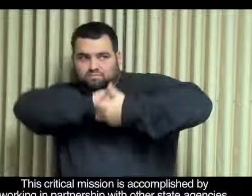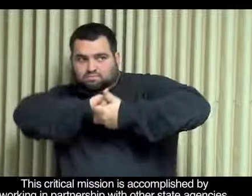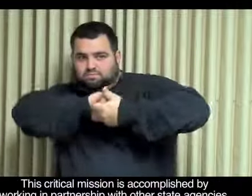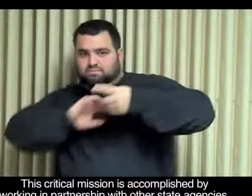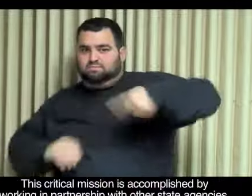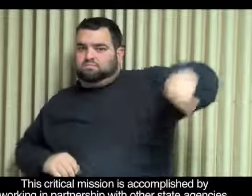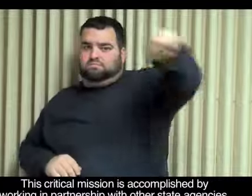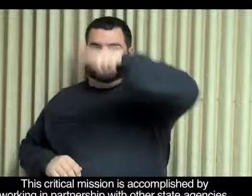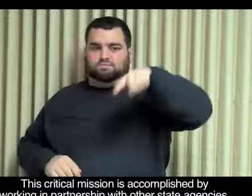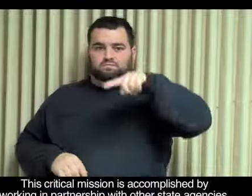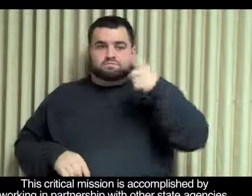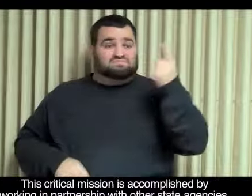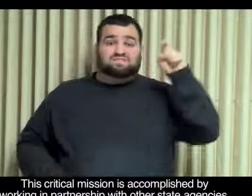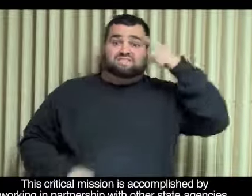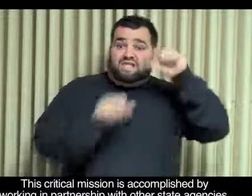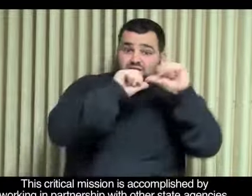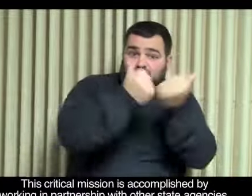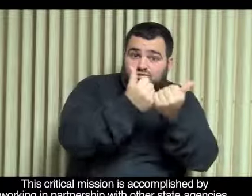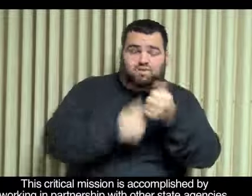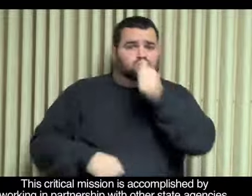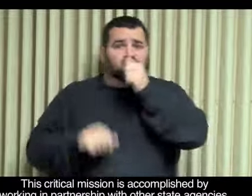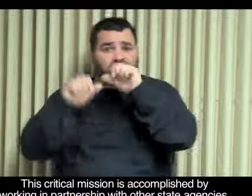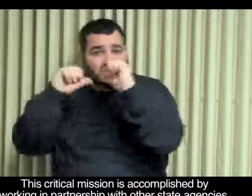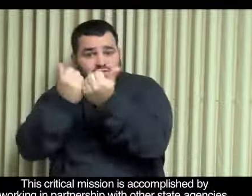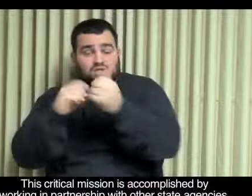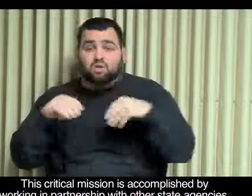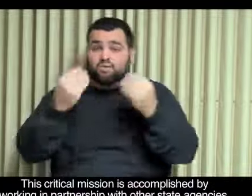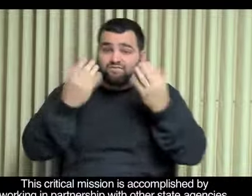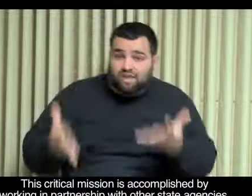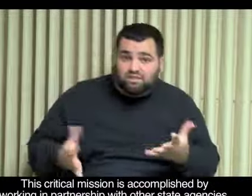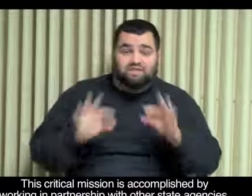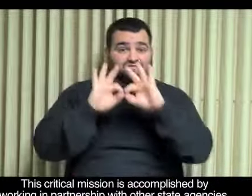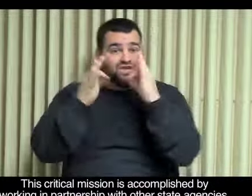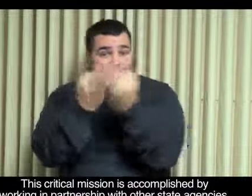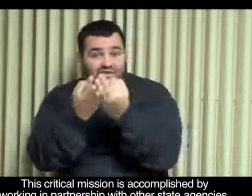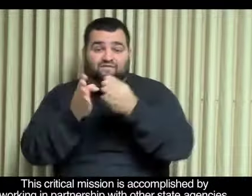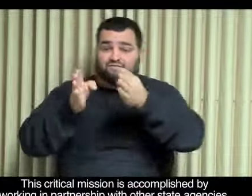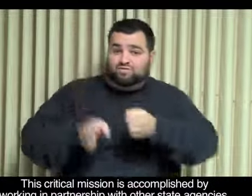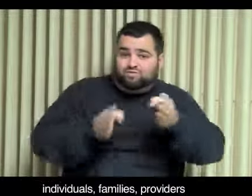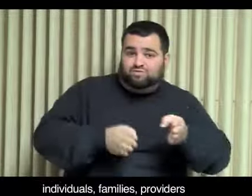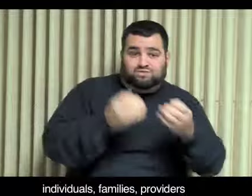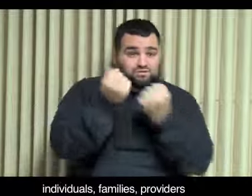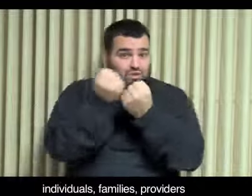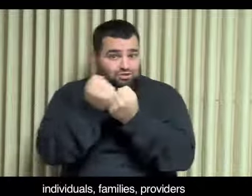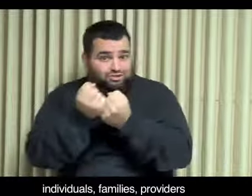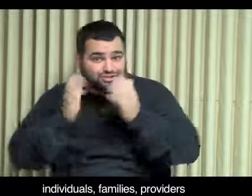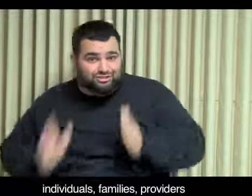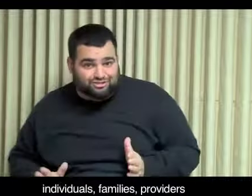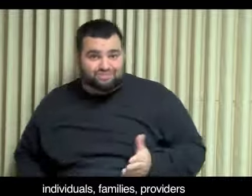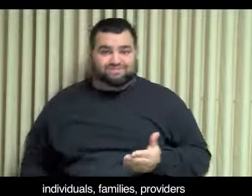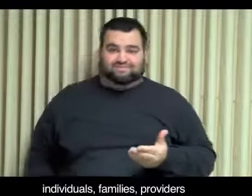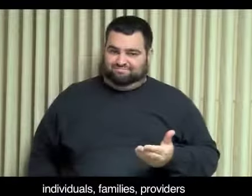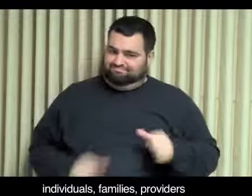This critical mission is accomplished by working in partnership with other state agencies, individuals, families,